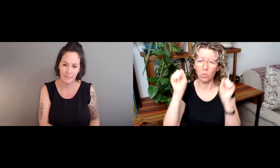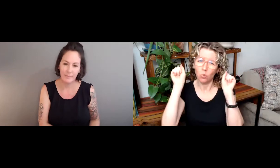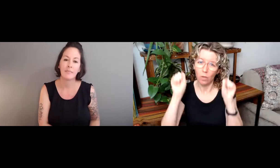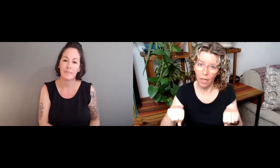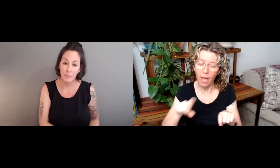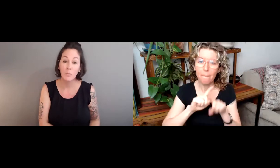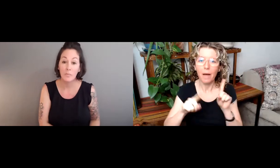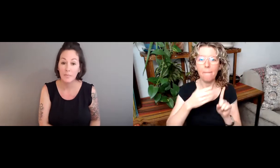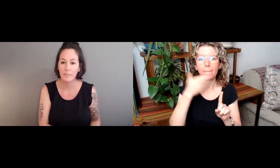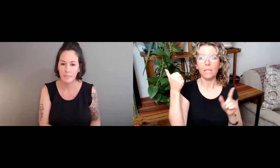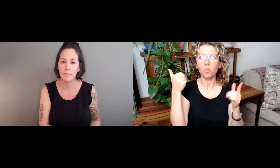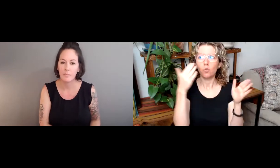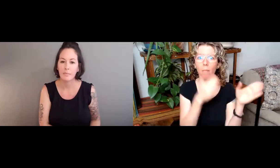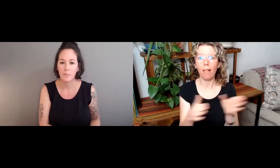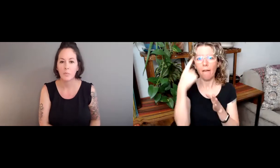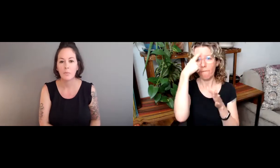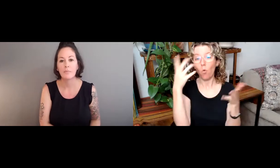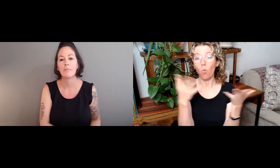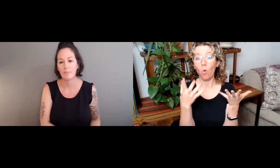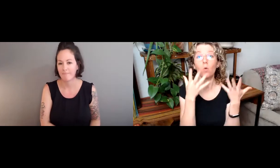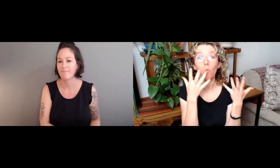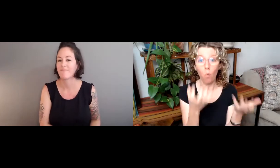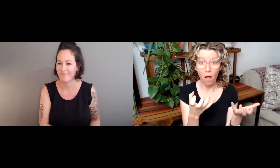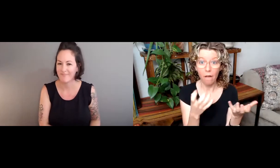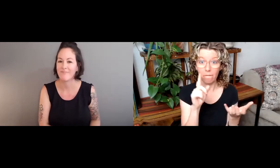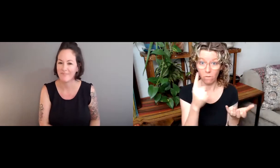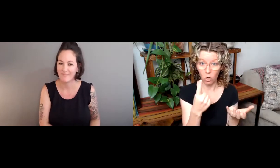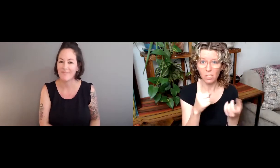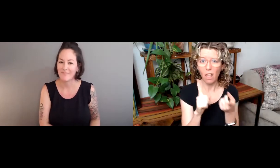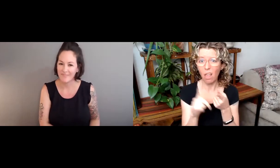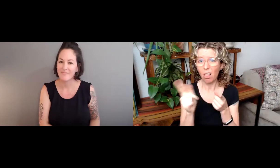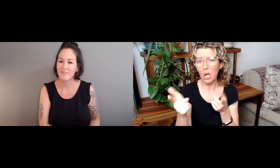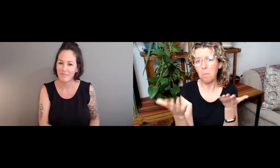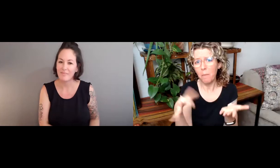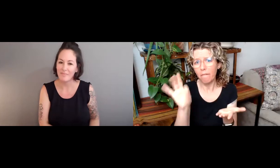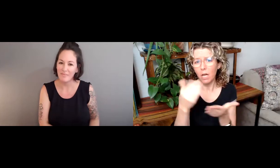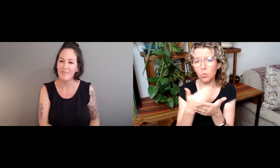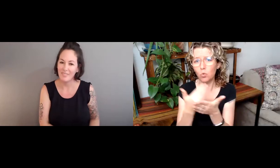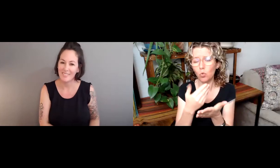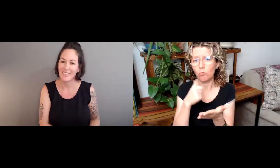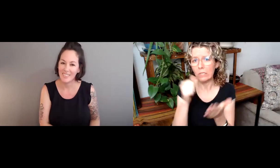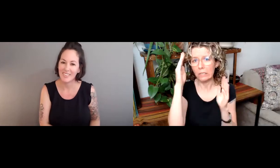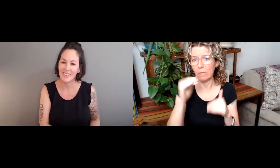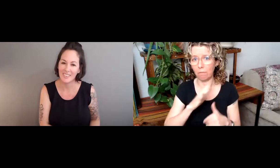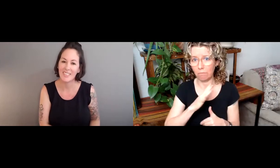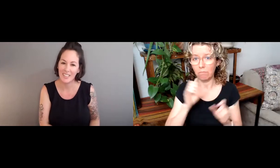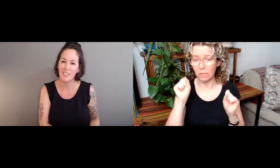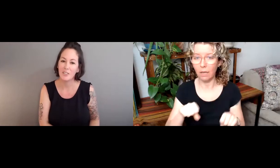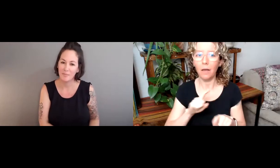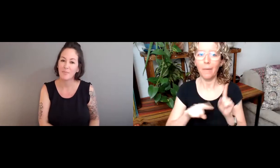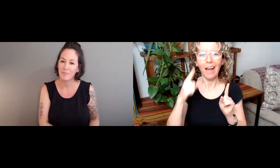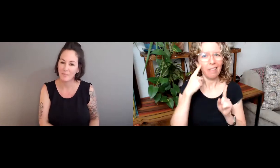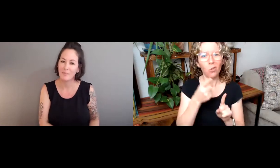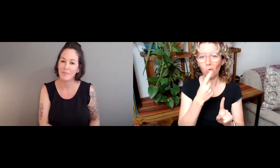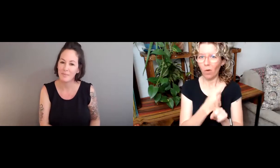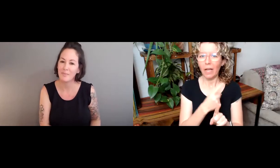You might be able to do a post-hoc analysis. But it's really best to plan for what it is that you want to collect. And you might be able